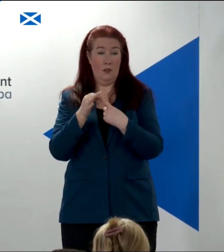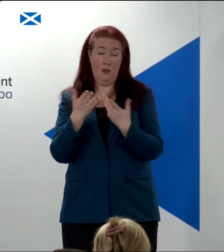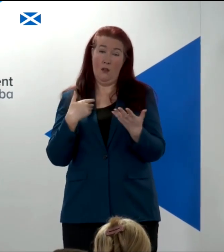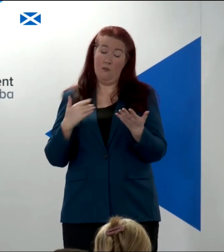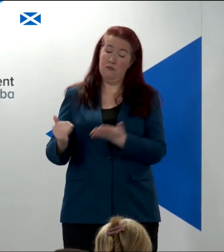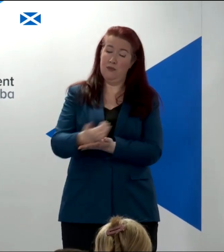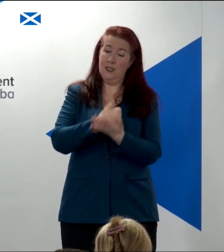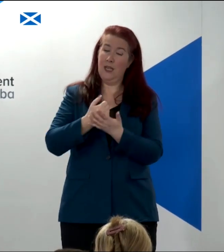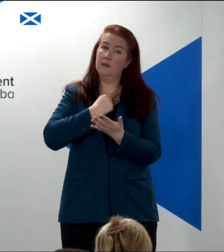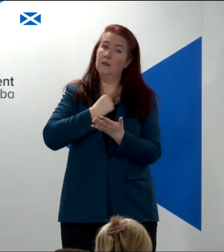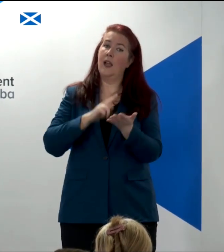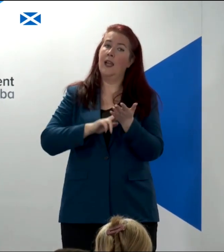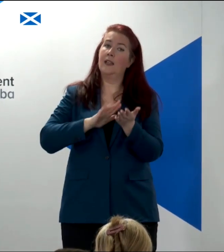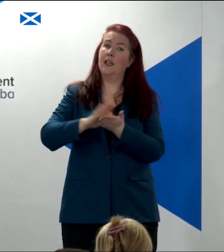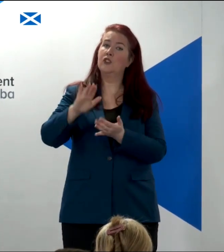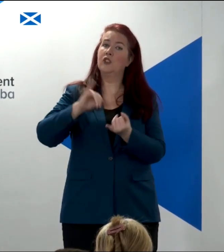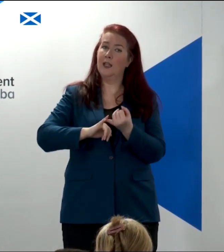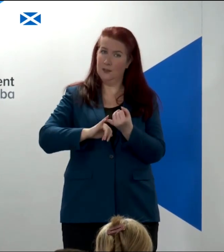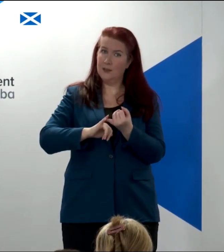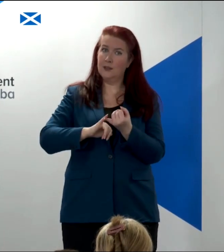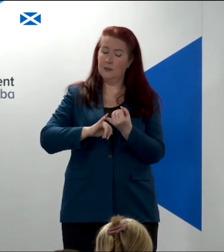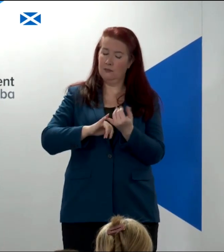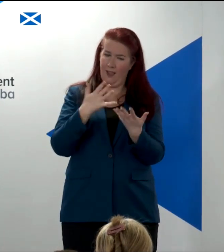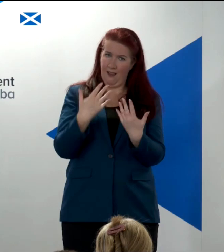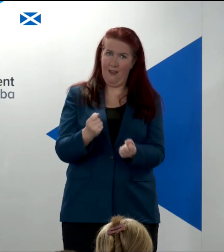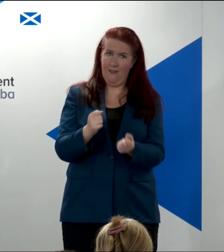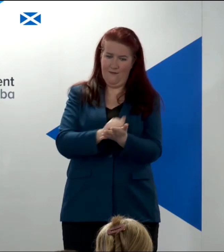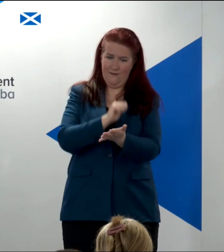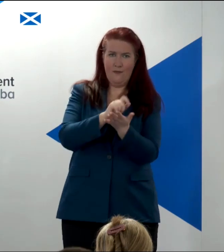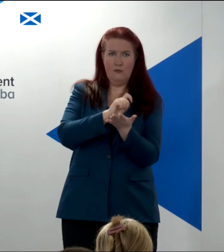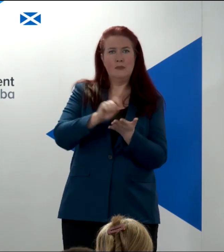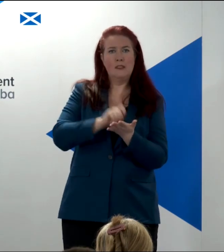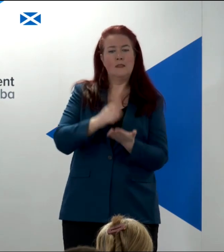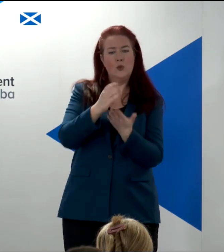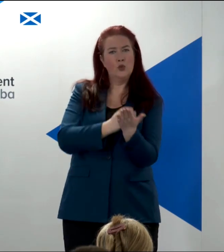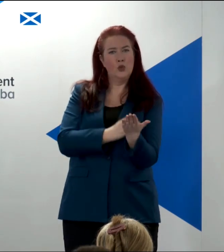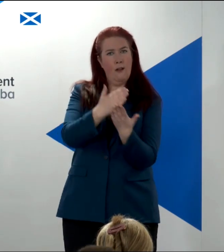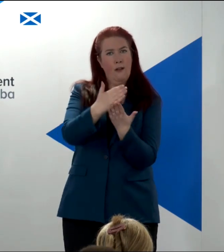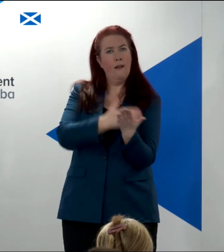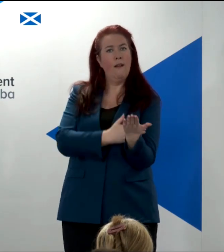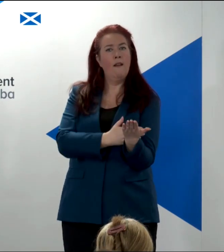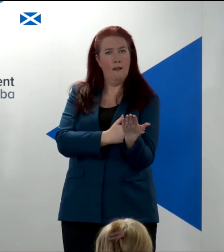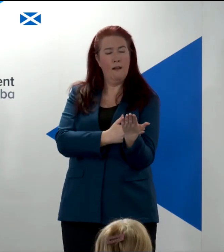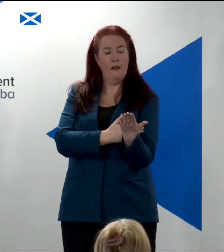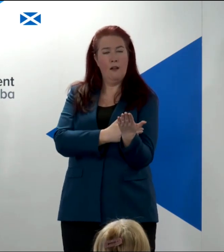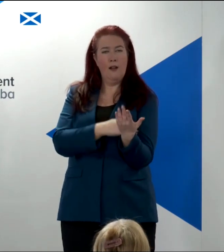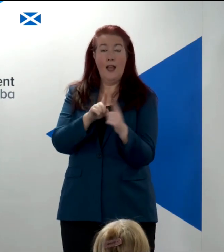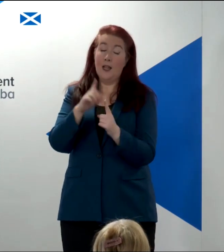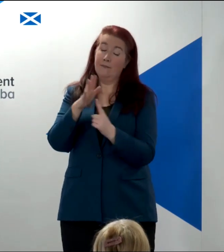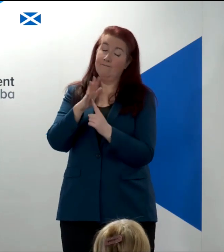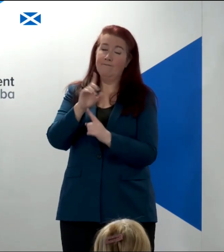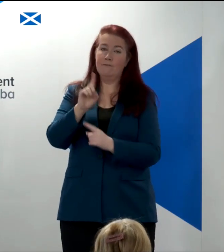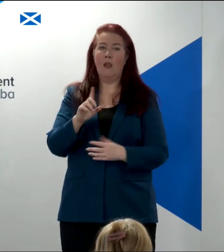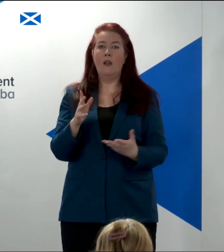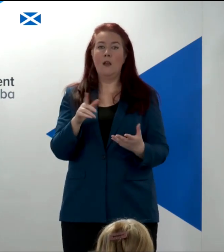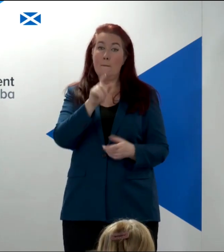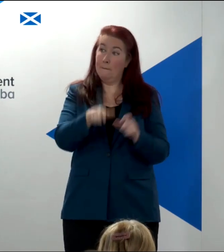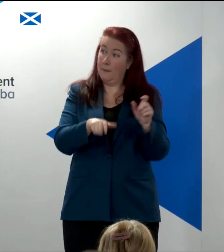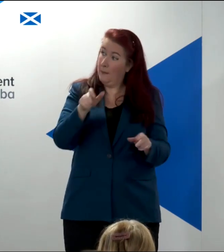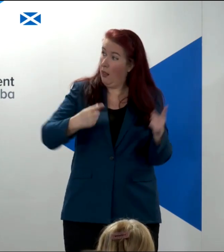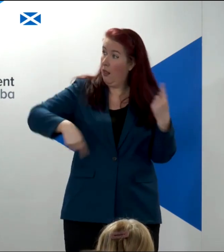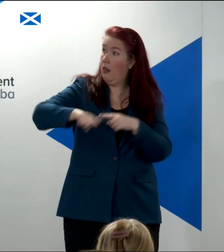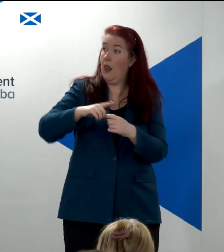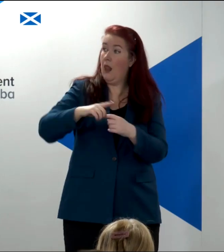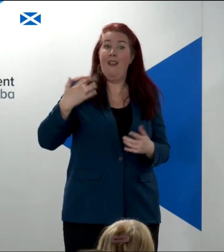the NHS in a written constitution. And crucially, it's about people who live here,